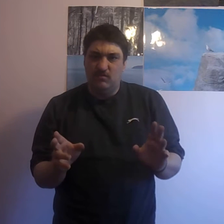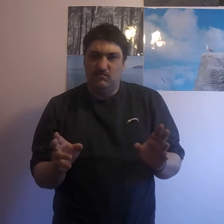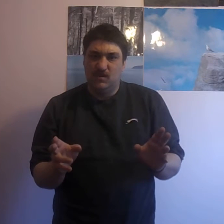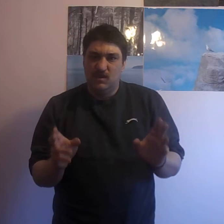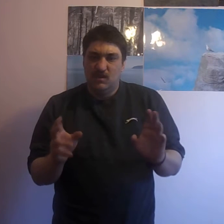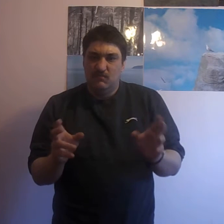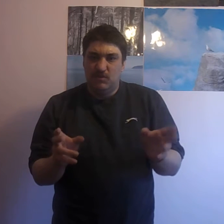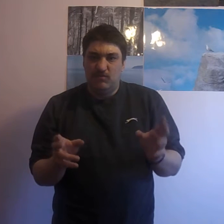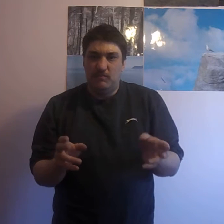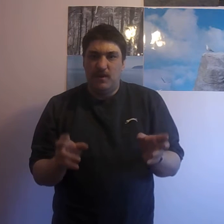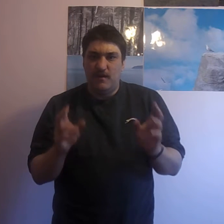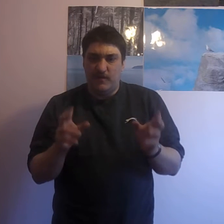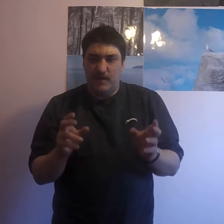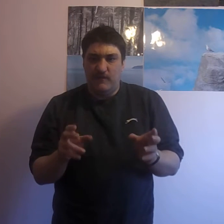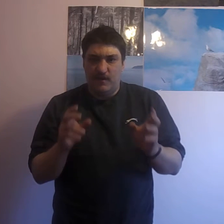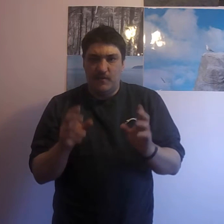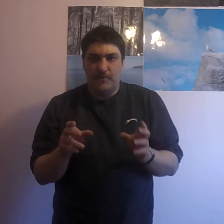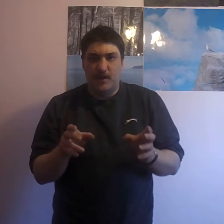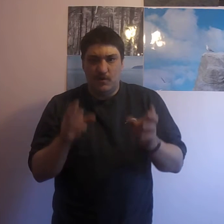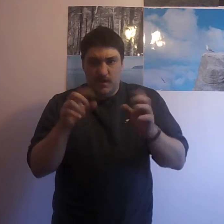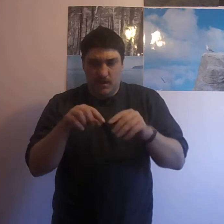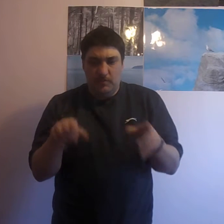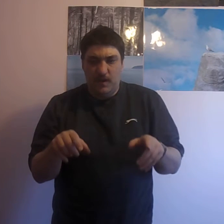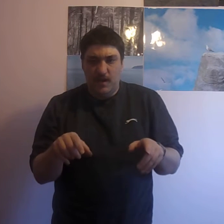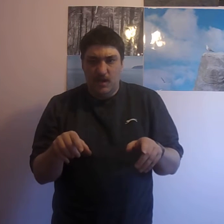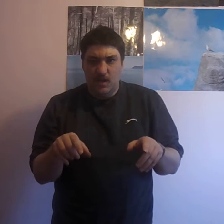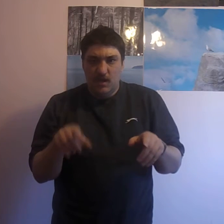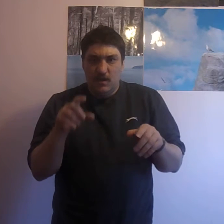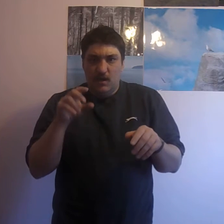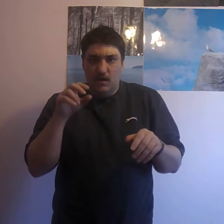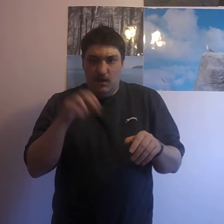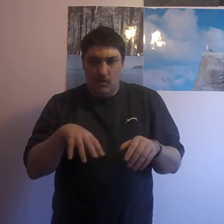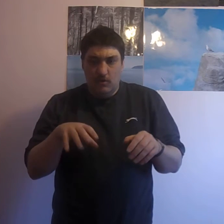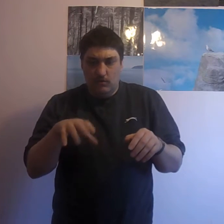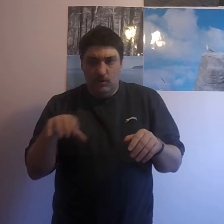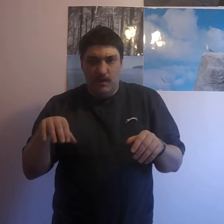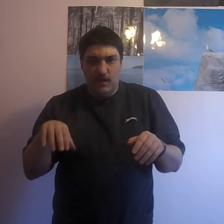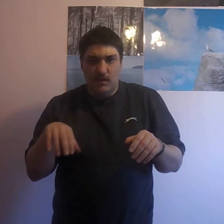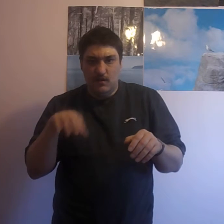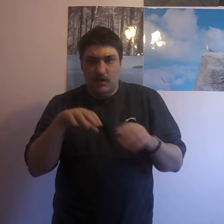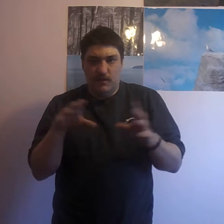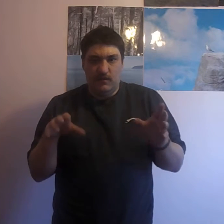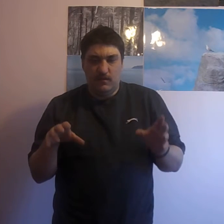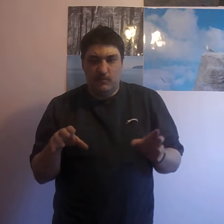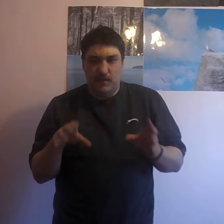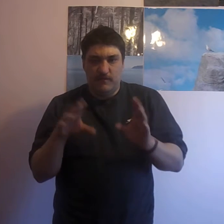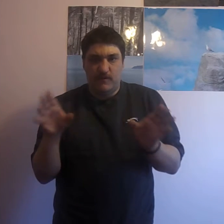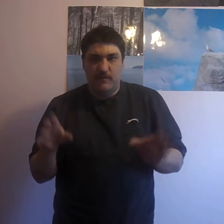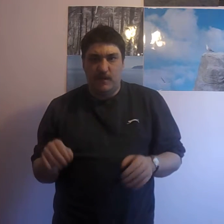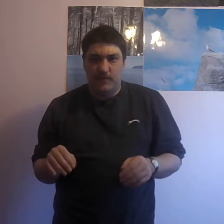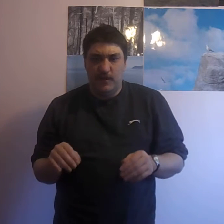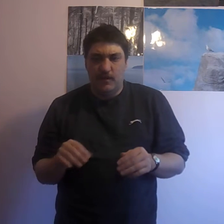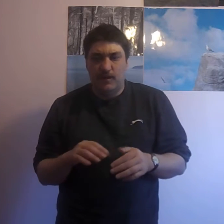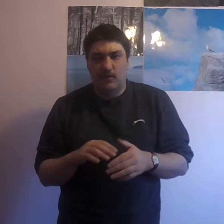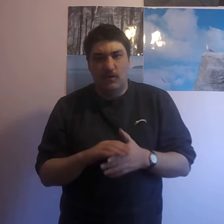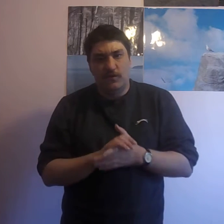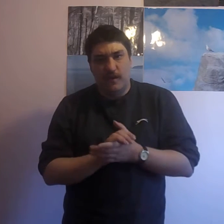multiplayer, I think, if I remember rightly, where you could play locally, like a split screen type thing, I think it was, yeah?